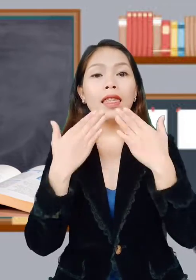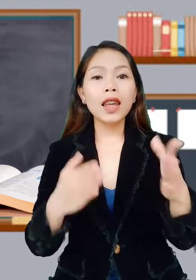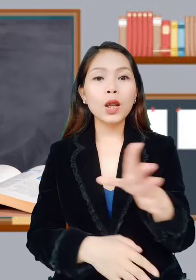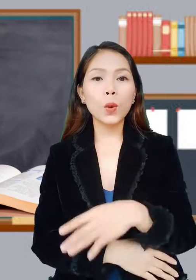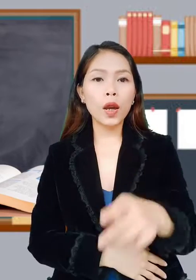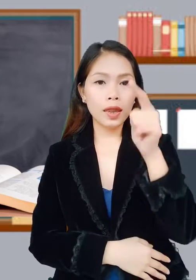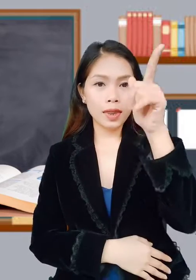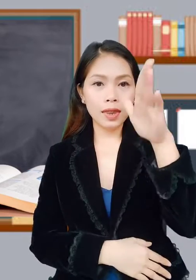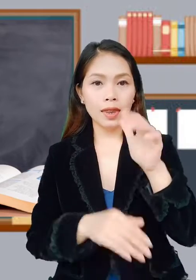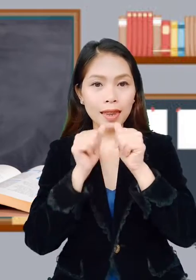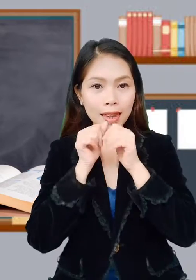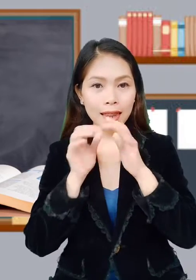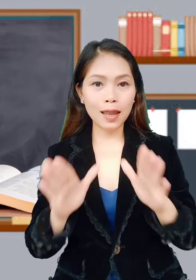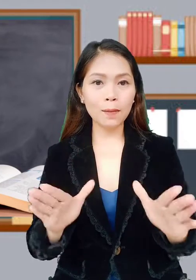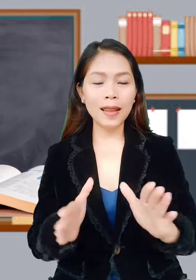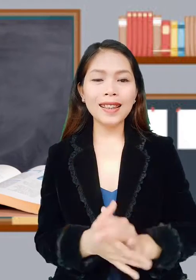for today. Thank you and God bless.